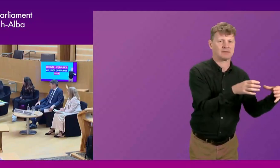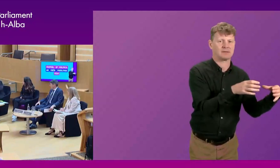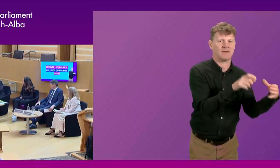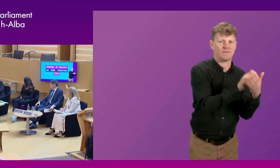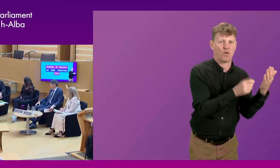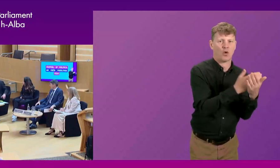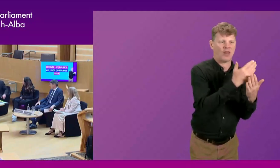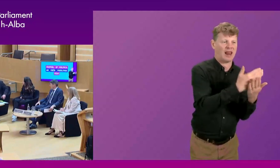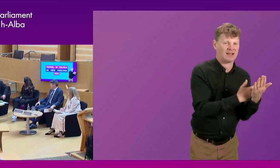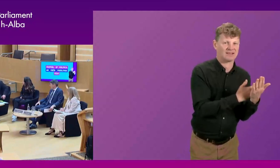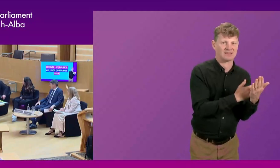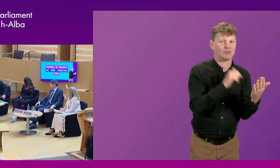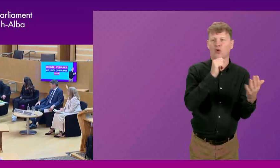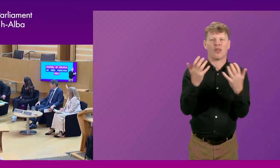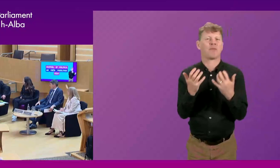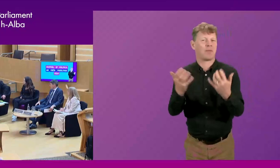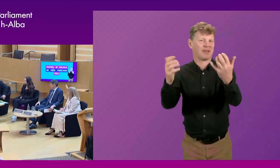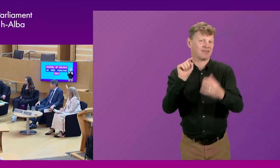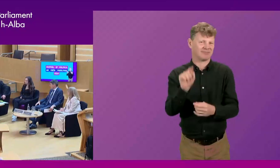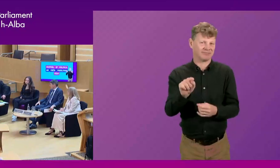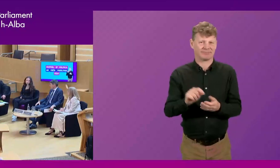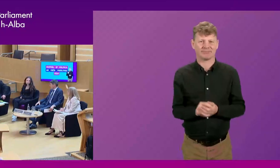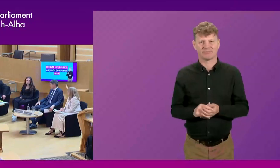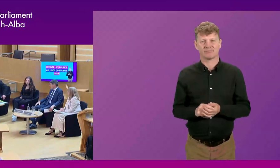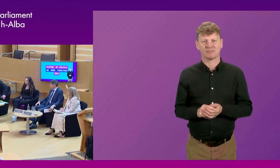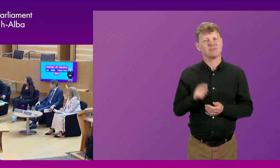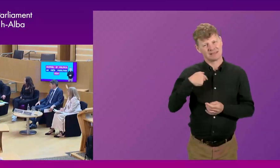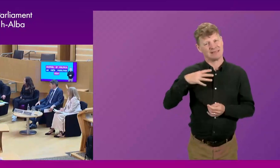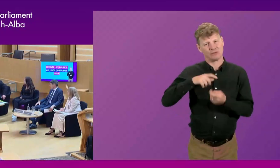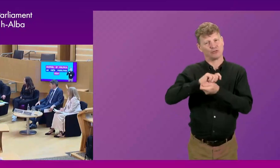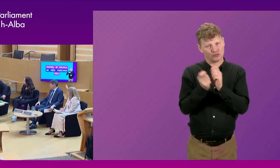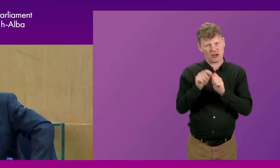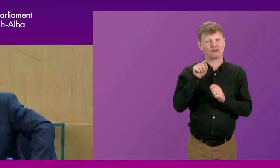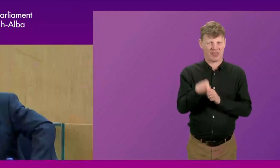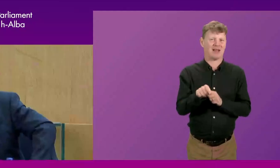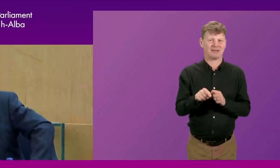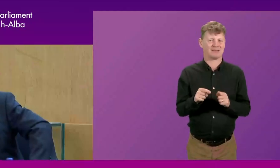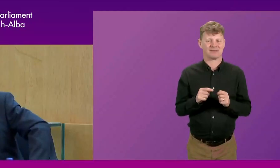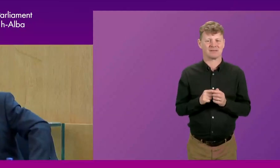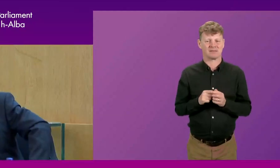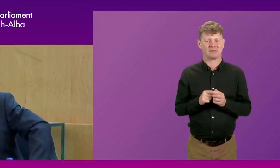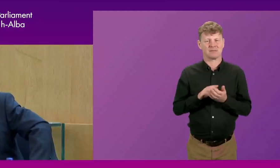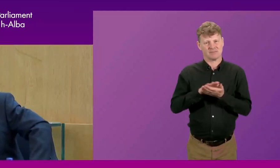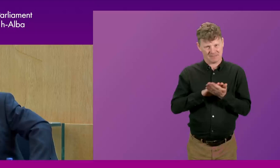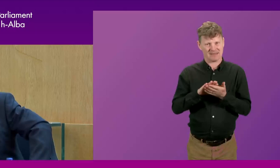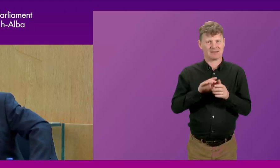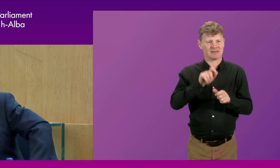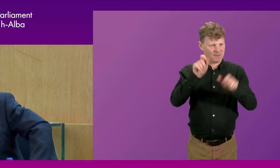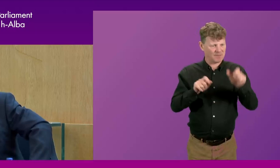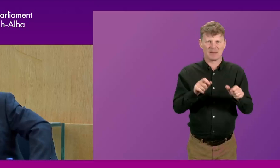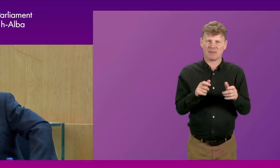which the public then vote for in the general election. And we need to change that dynamic somehow, so that people are all